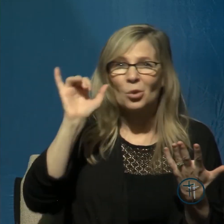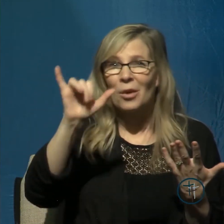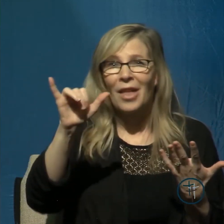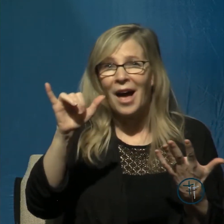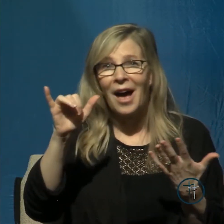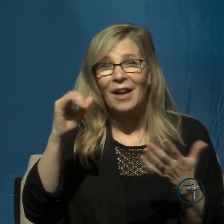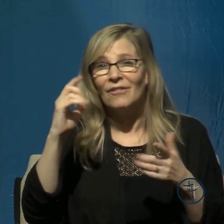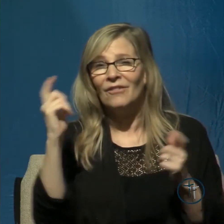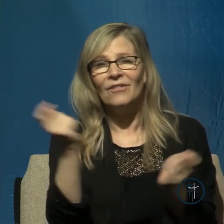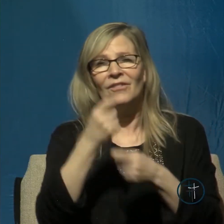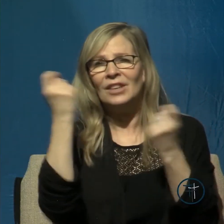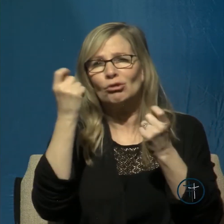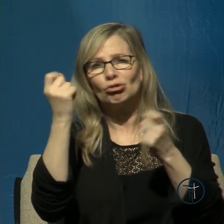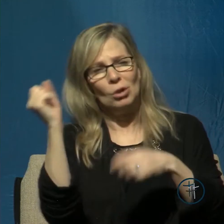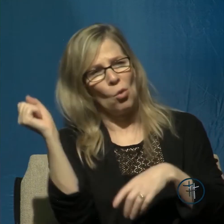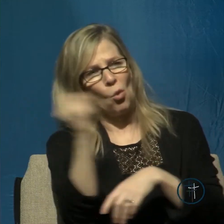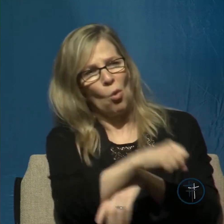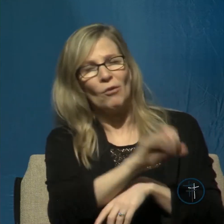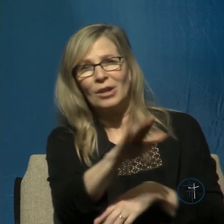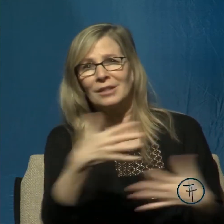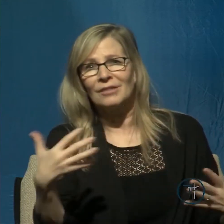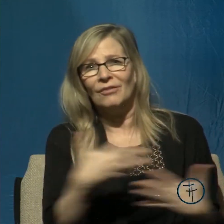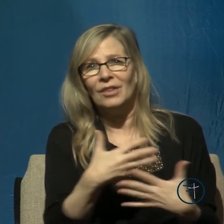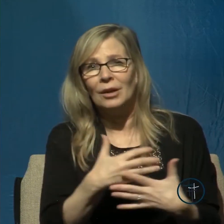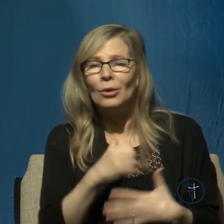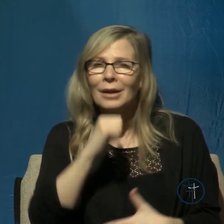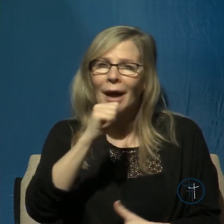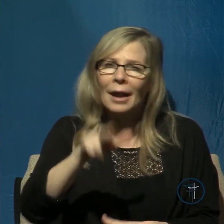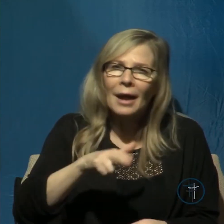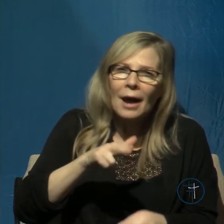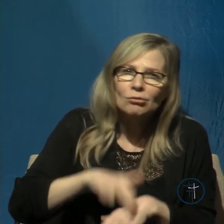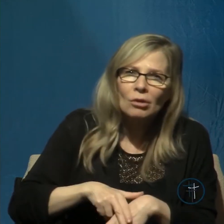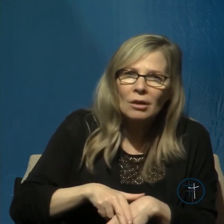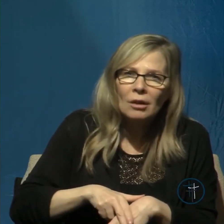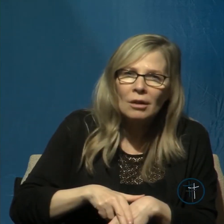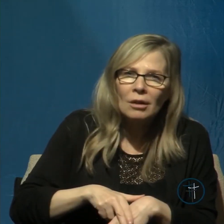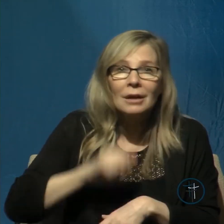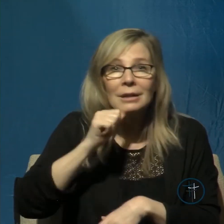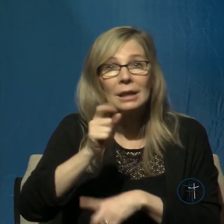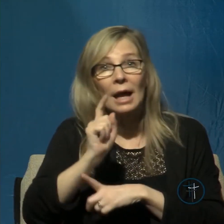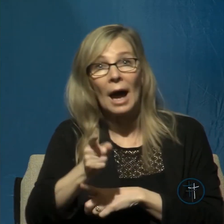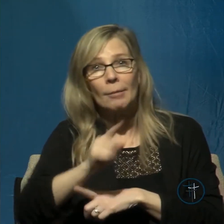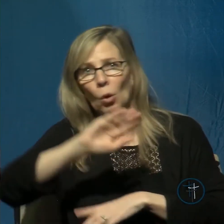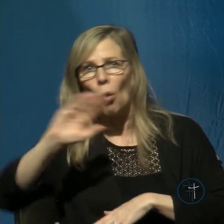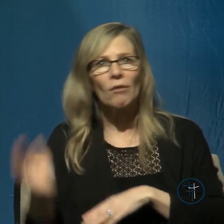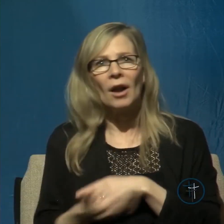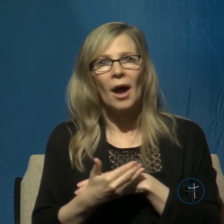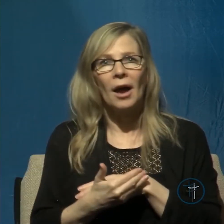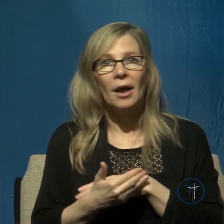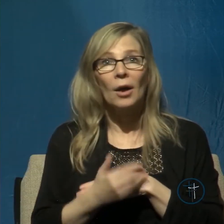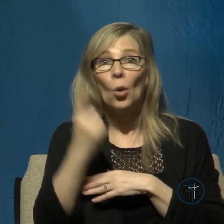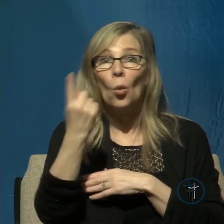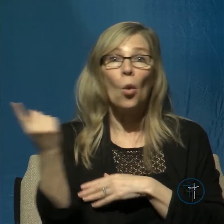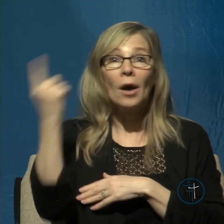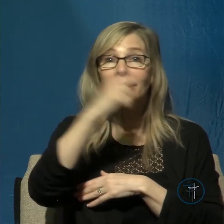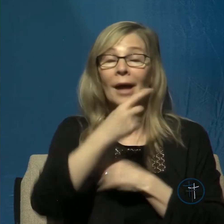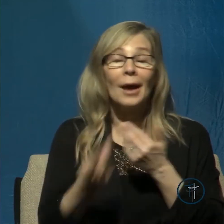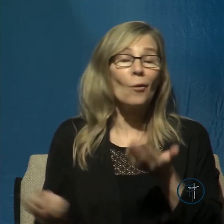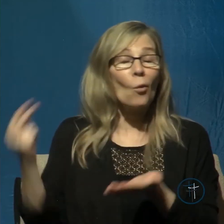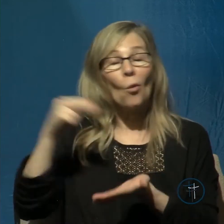to David it didn't happen overnight he didn't wake up one day and all of a sudden this came together he actually had to